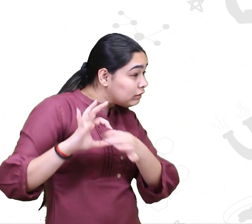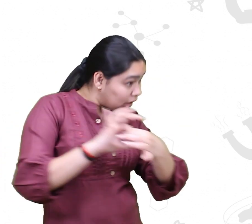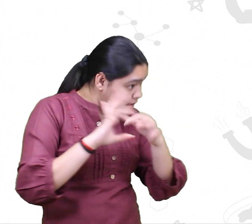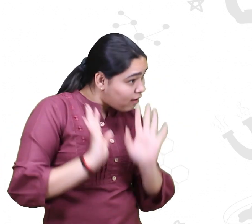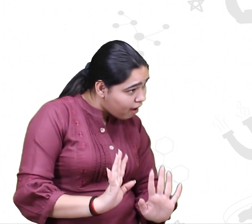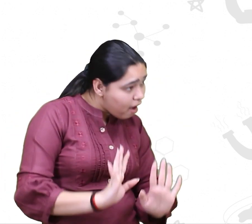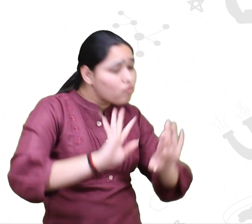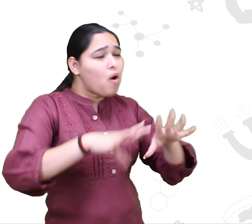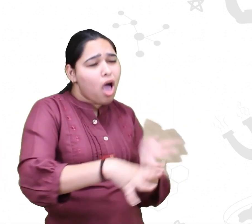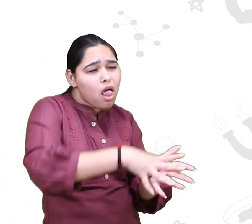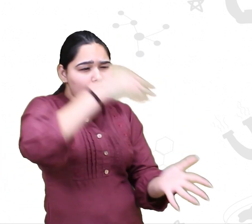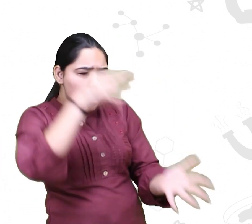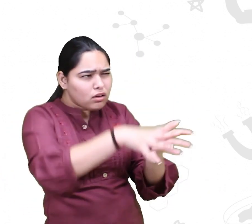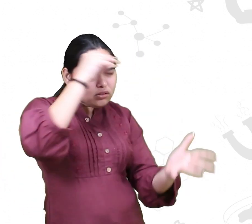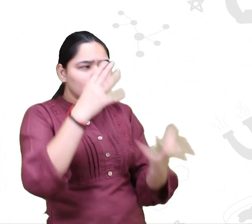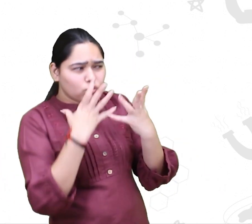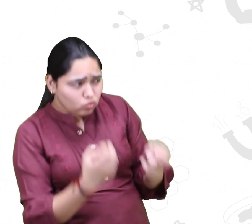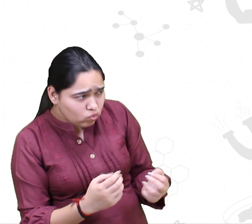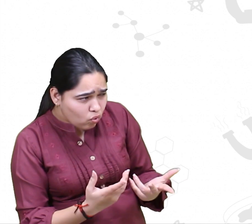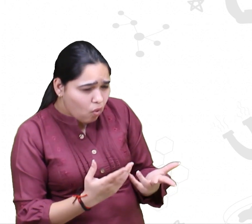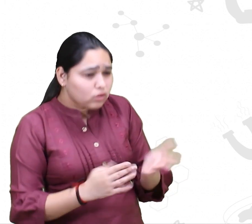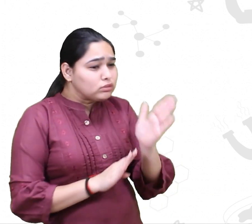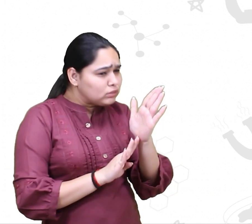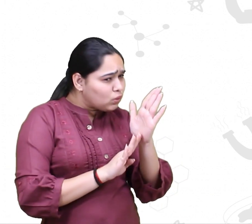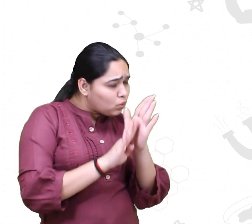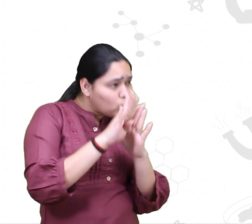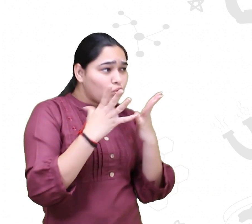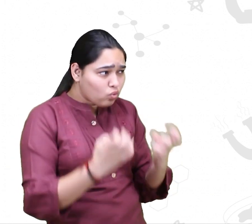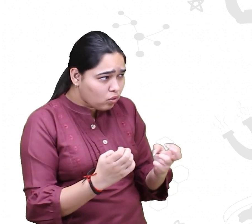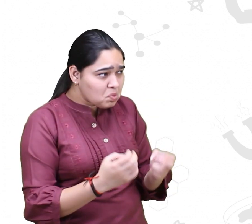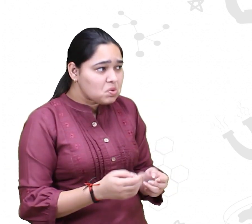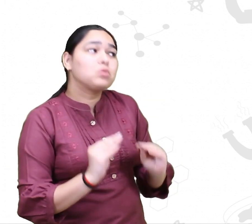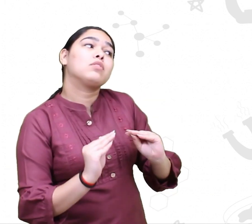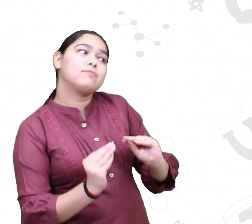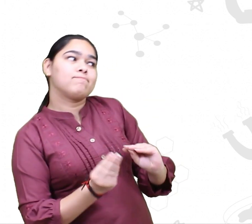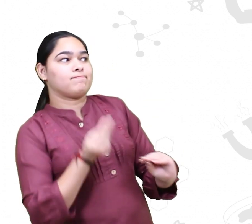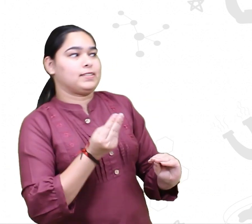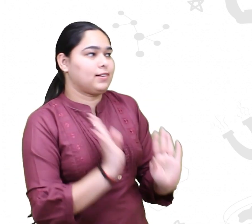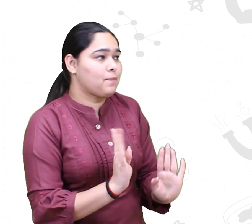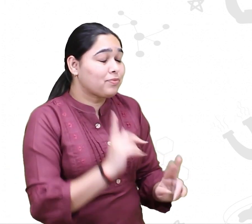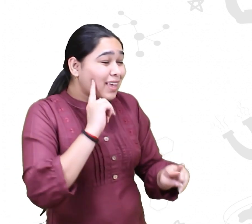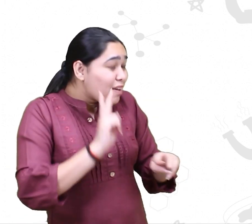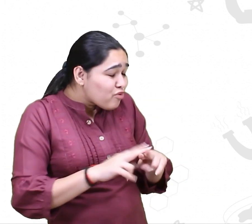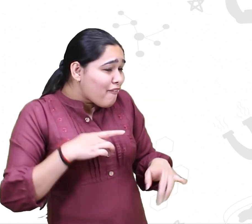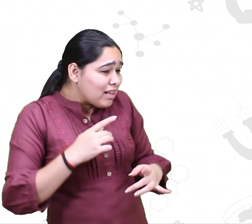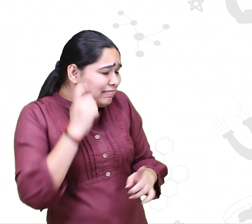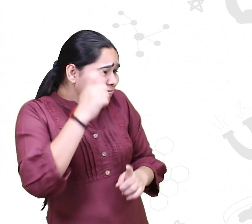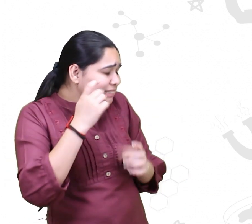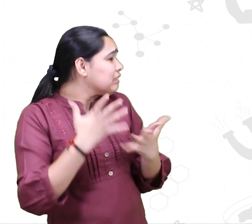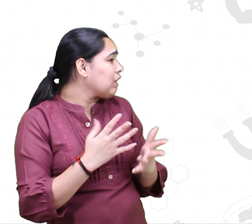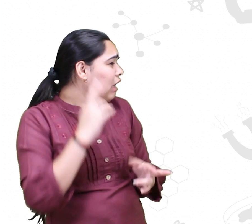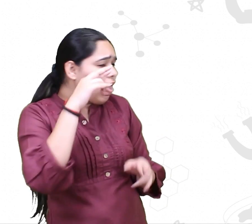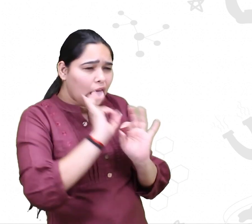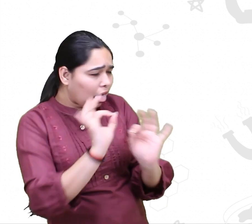to make that observation. There's nothing wasteful about it, both for oneself and for every other reason that might help